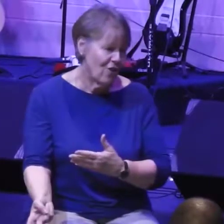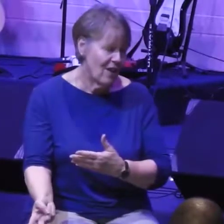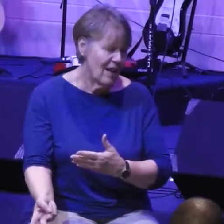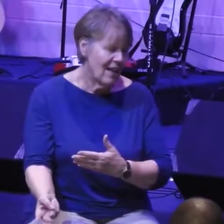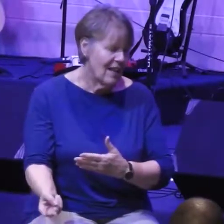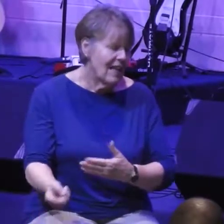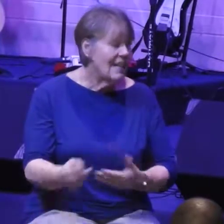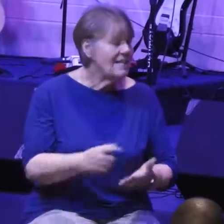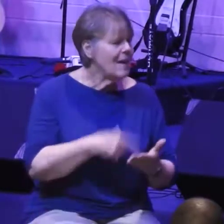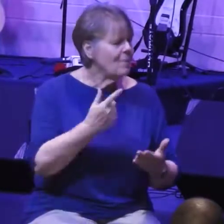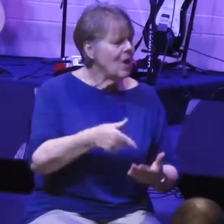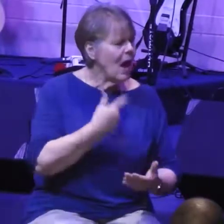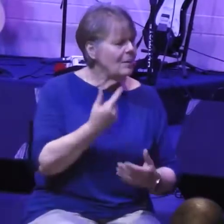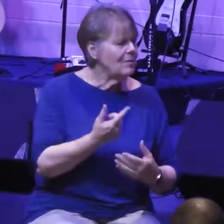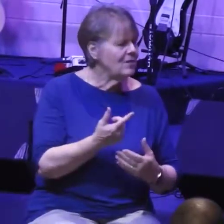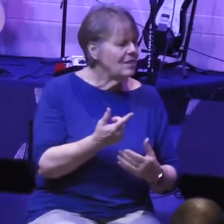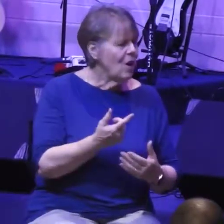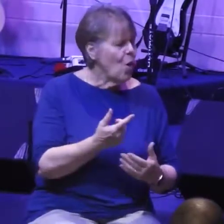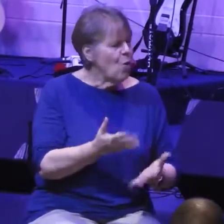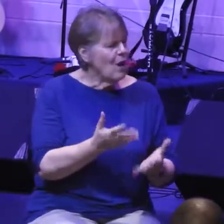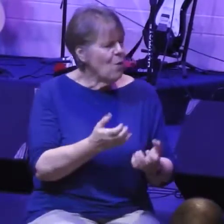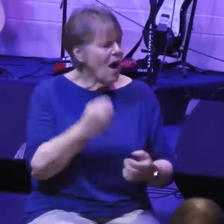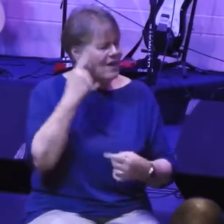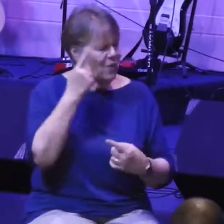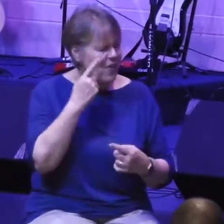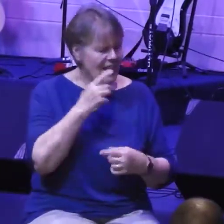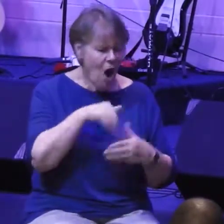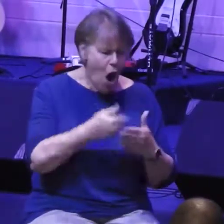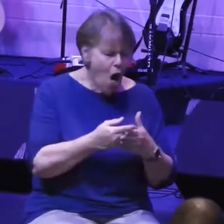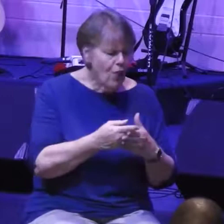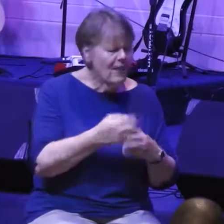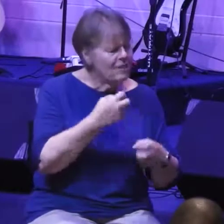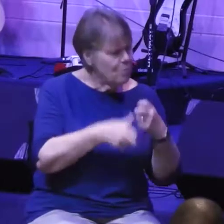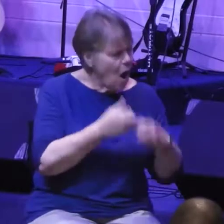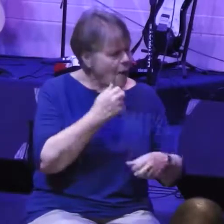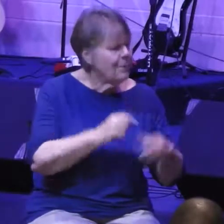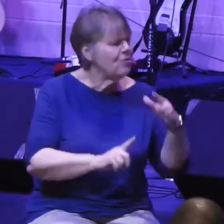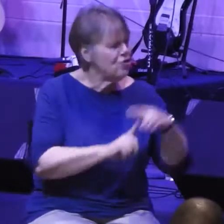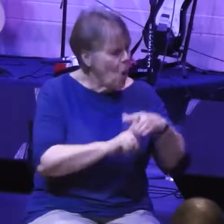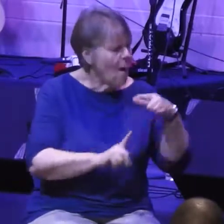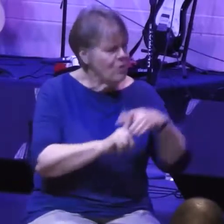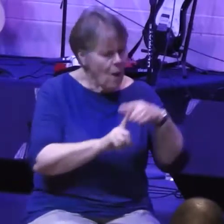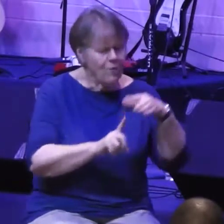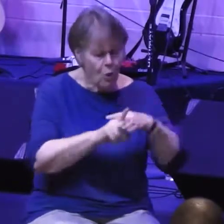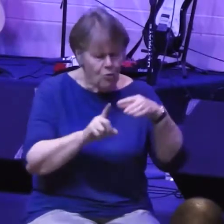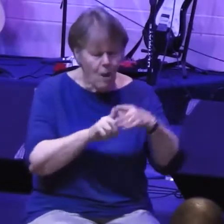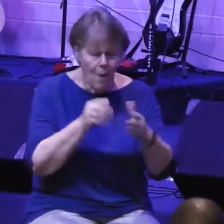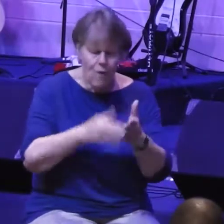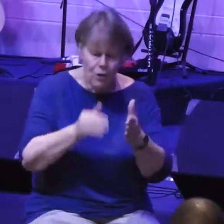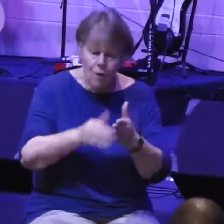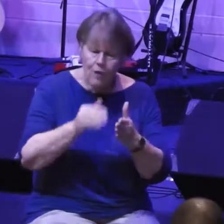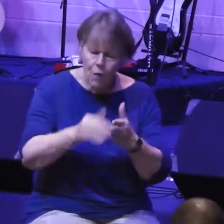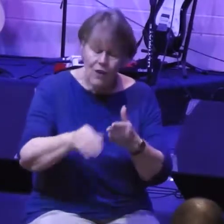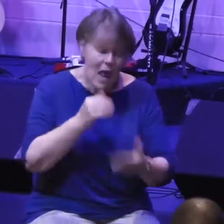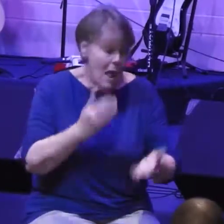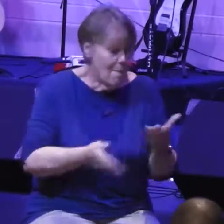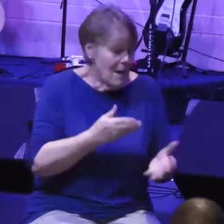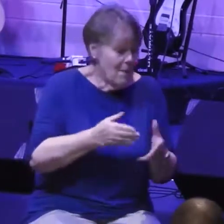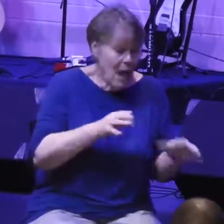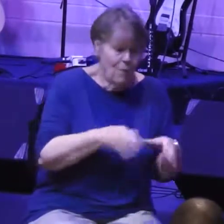tempted to think, oh man, all these problems keep showing up. Maybe it's because I'm doing the wrong thing.